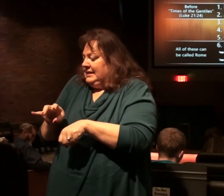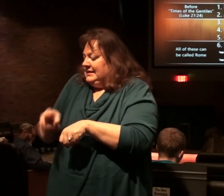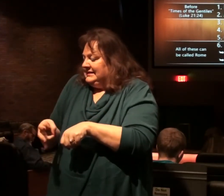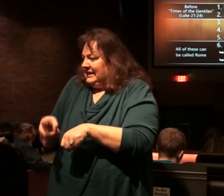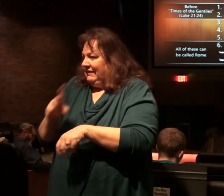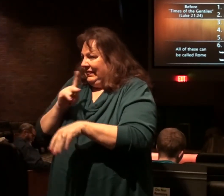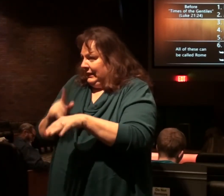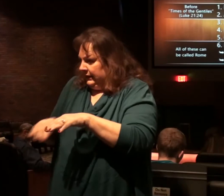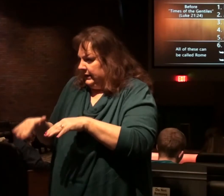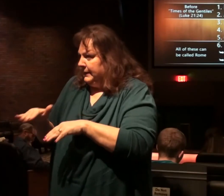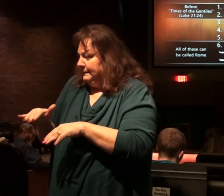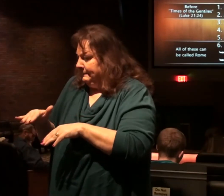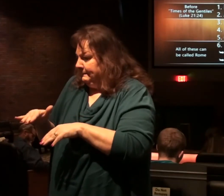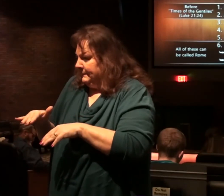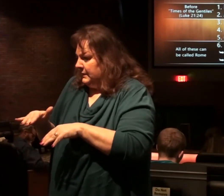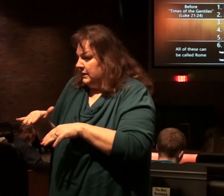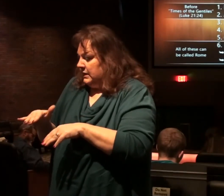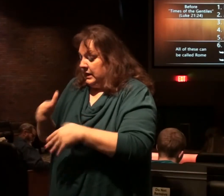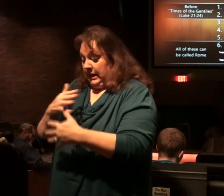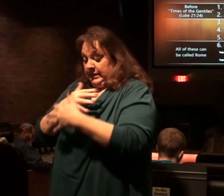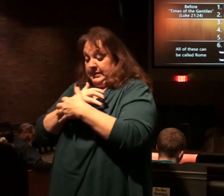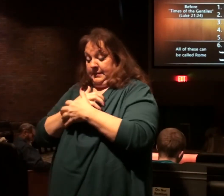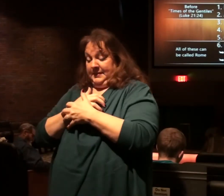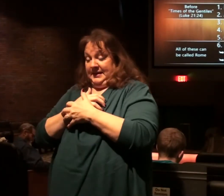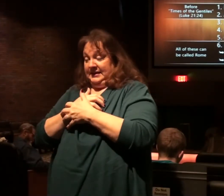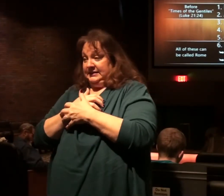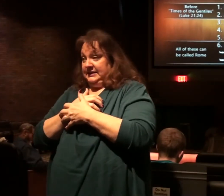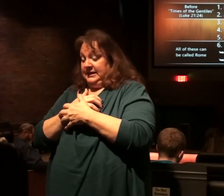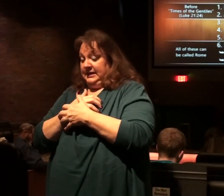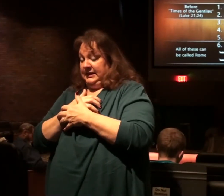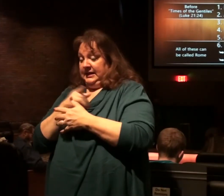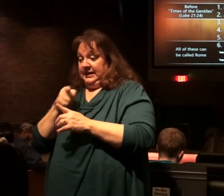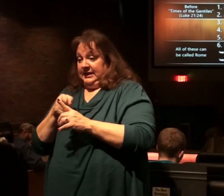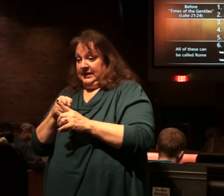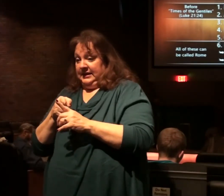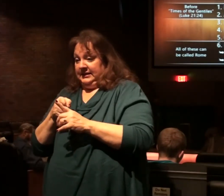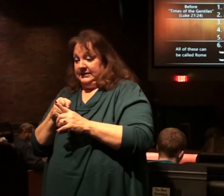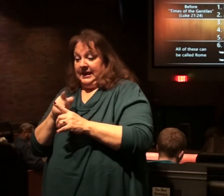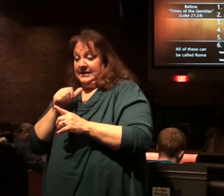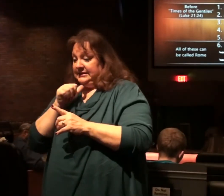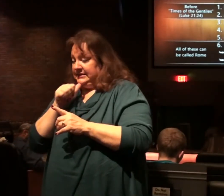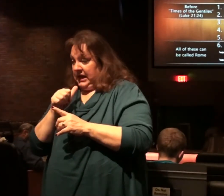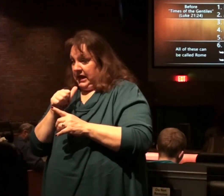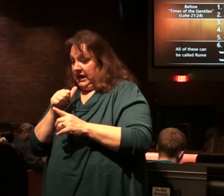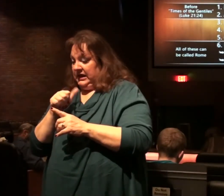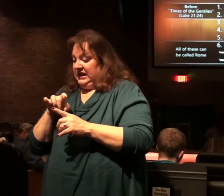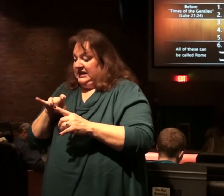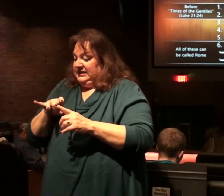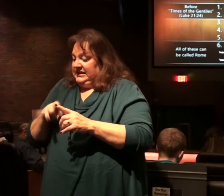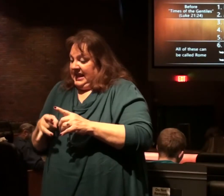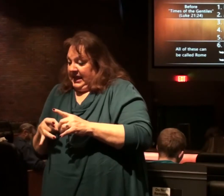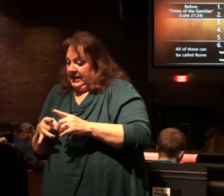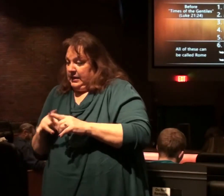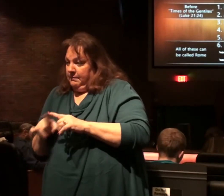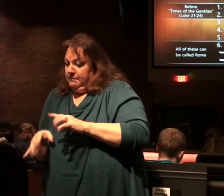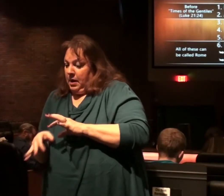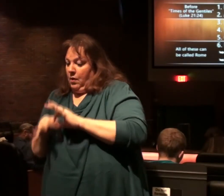empire. And the beast which was in his mind is himself an eighth. And one of the seven